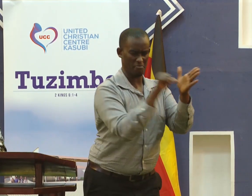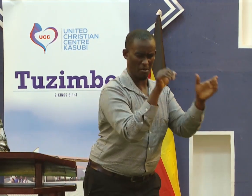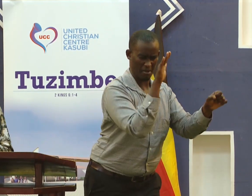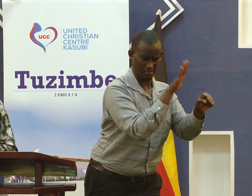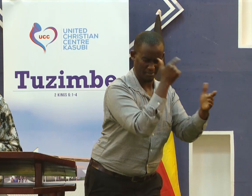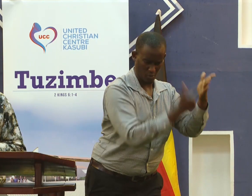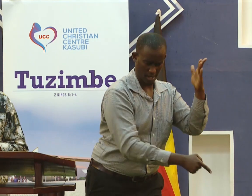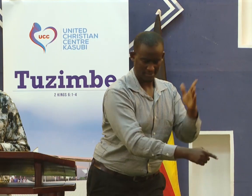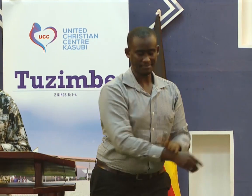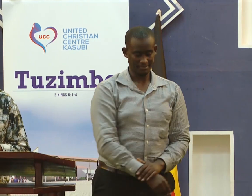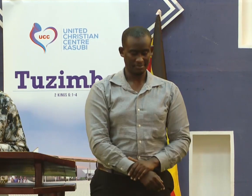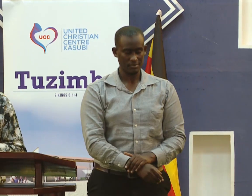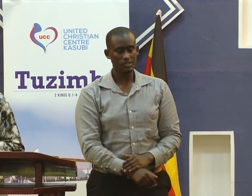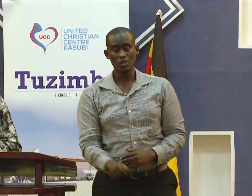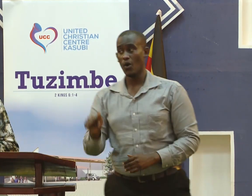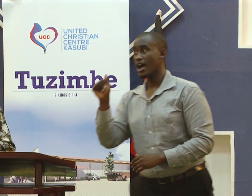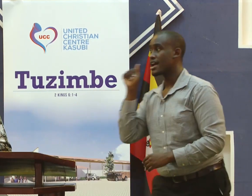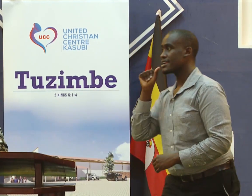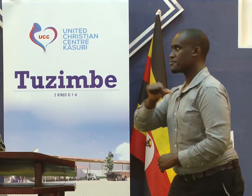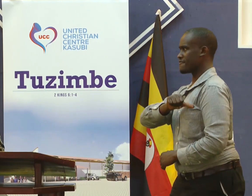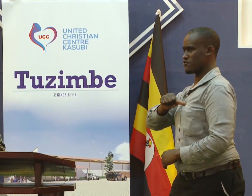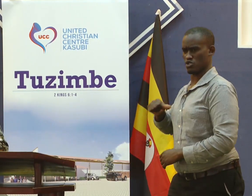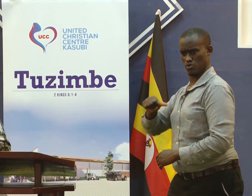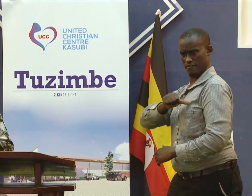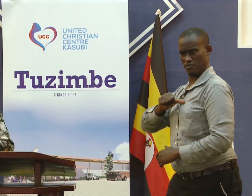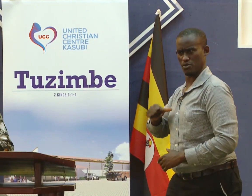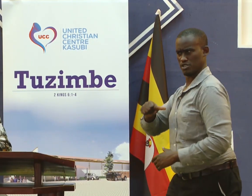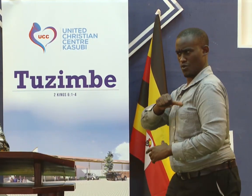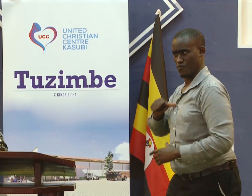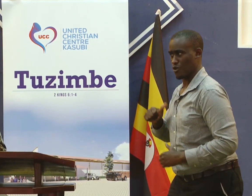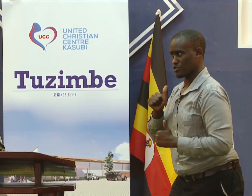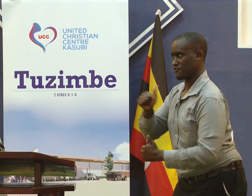And when Adam refused to listen to the word of God.